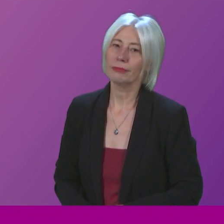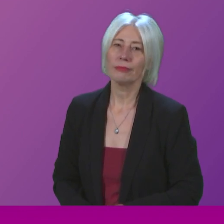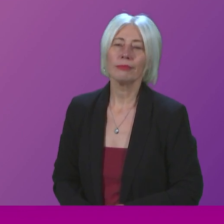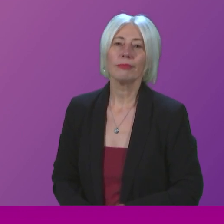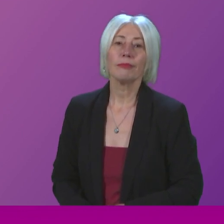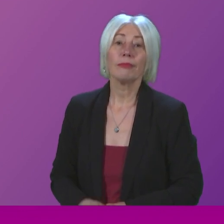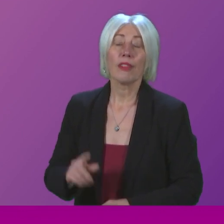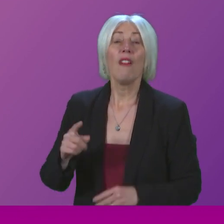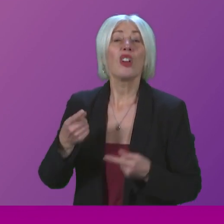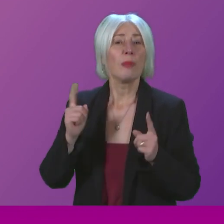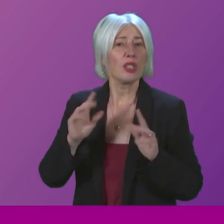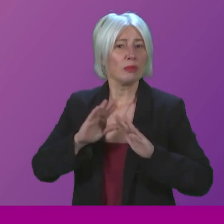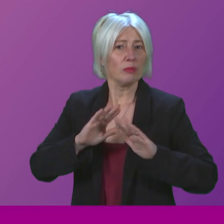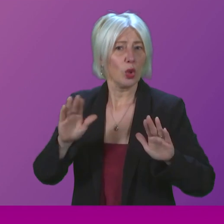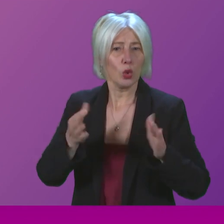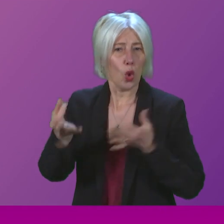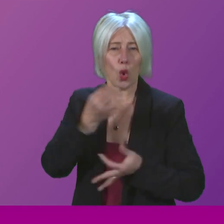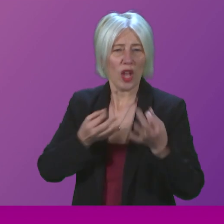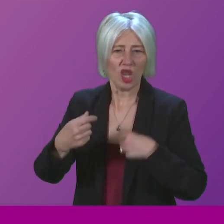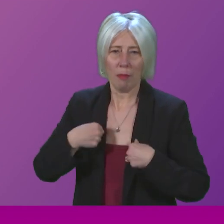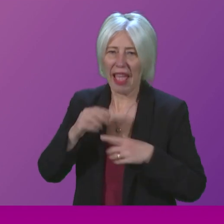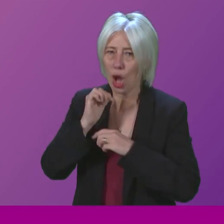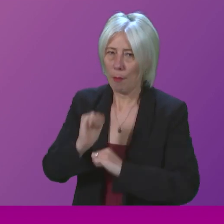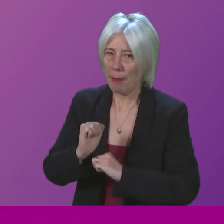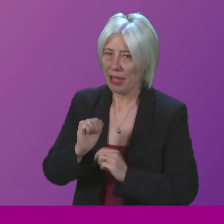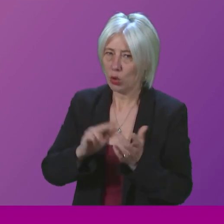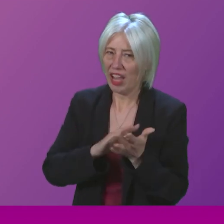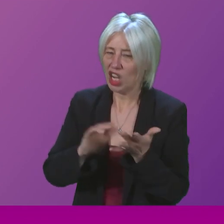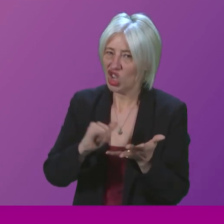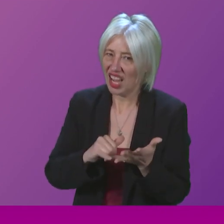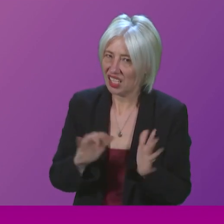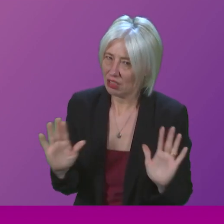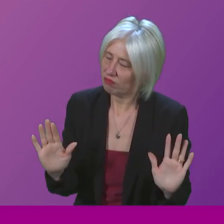First Minister, please don't ever question my commitment to our National Health Service.